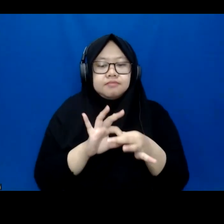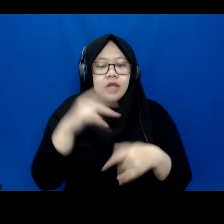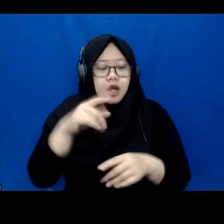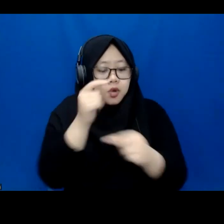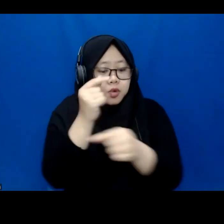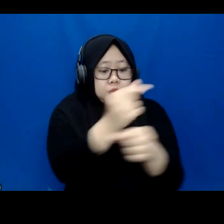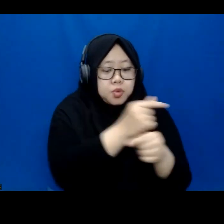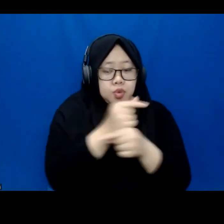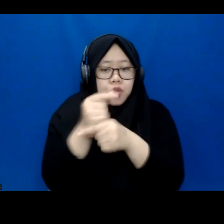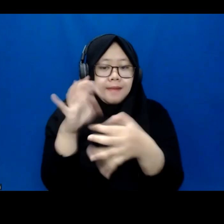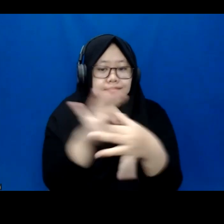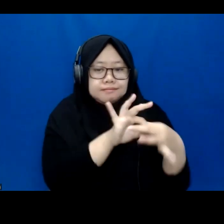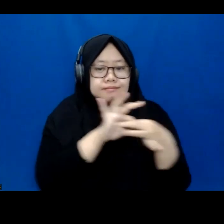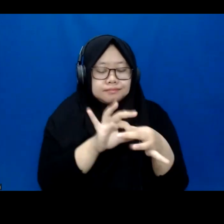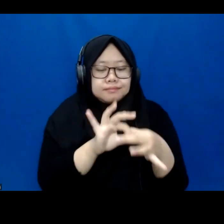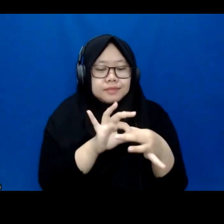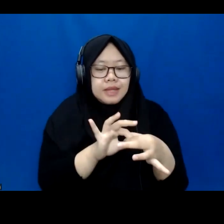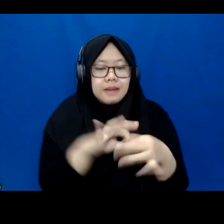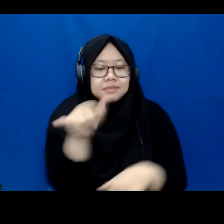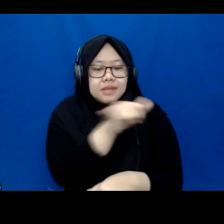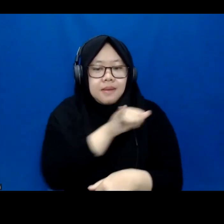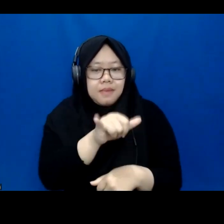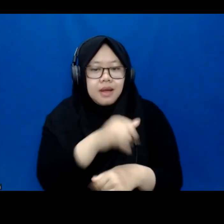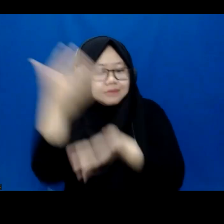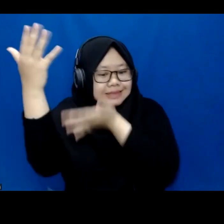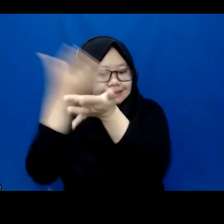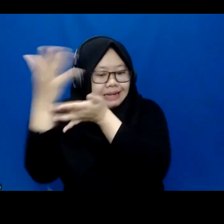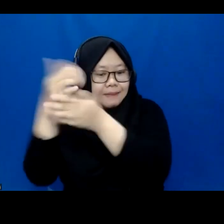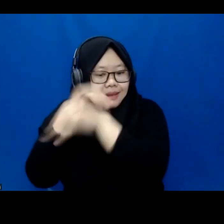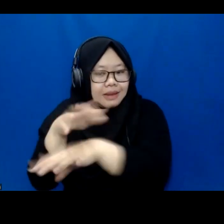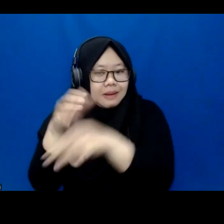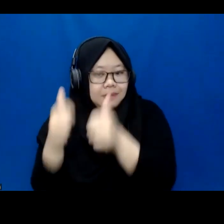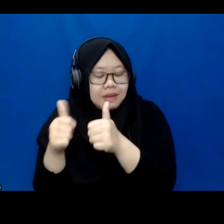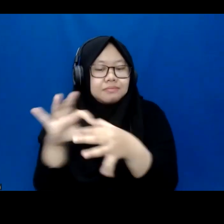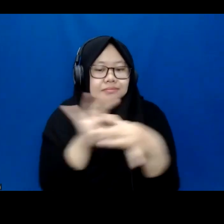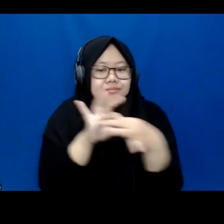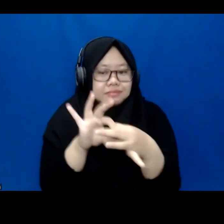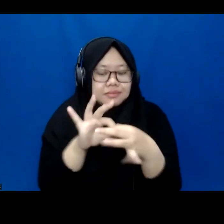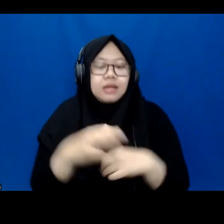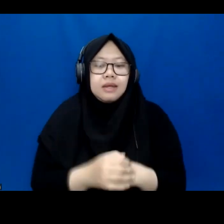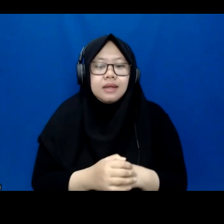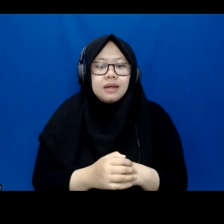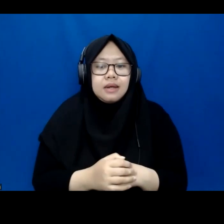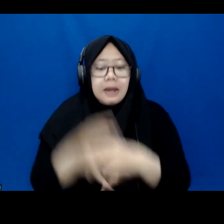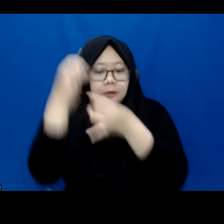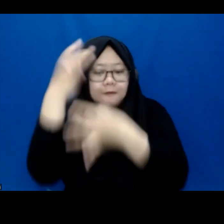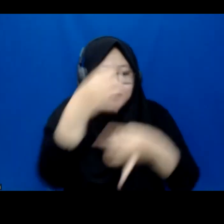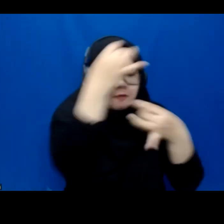are encouraged to work with each other and share best practices with each other so that other professionals,